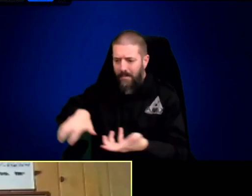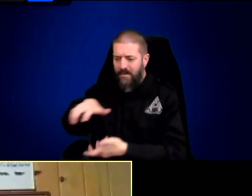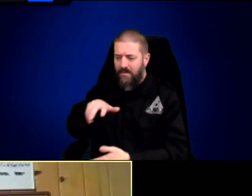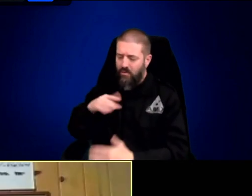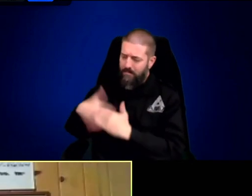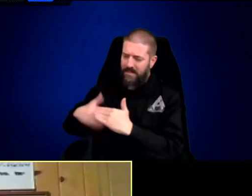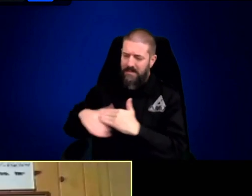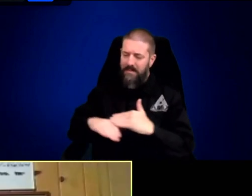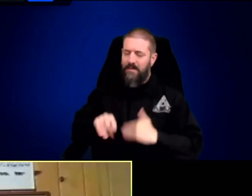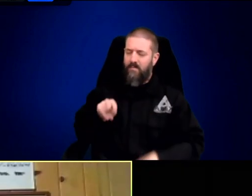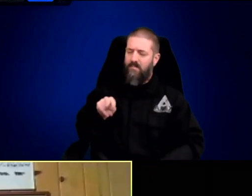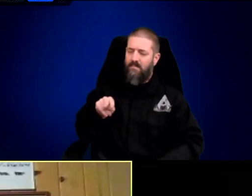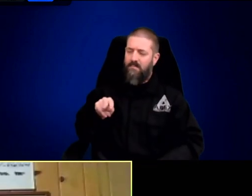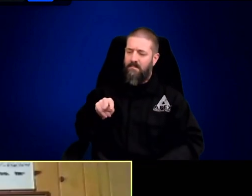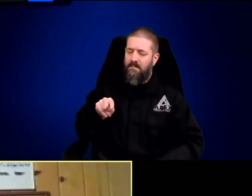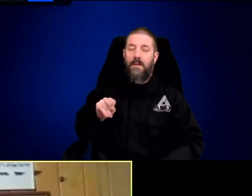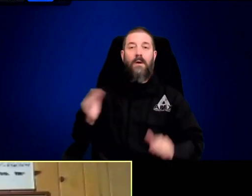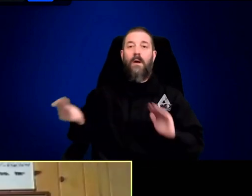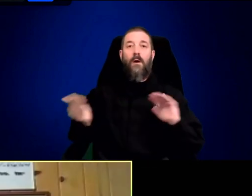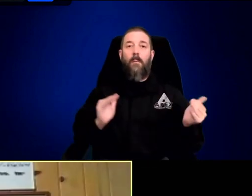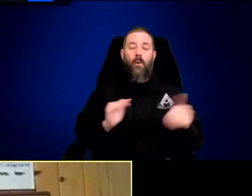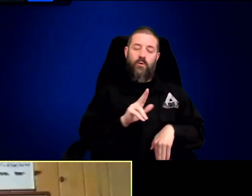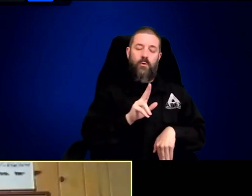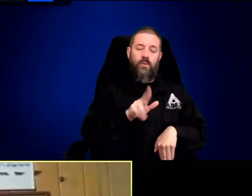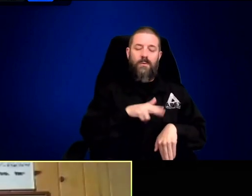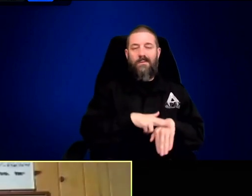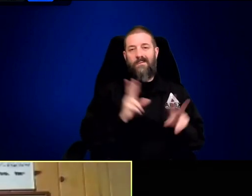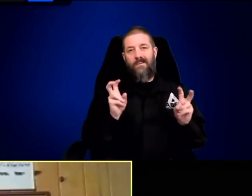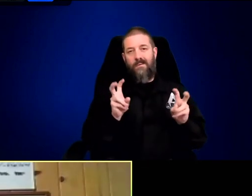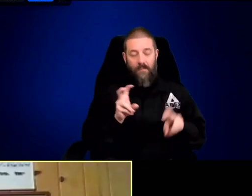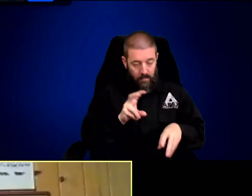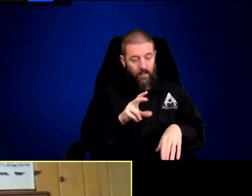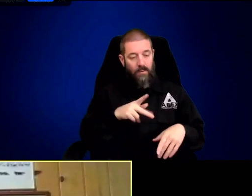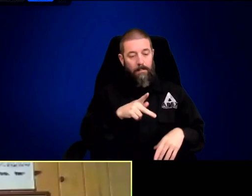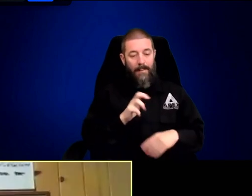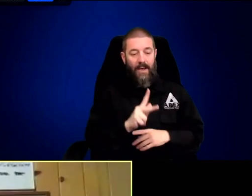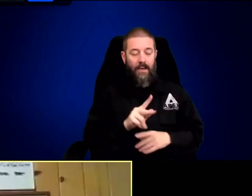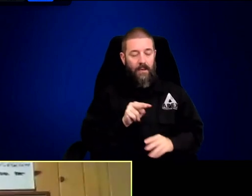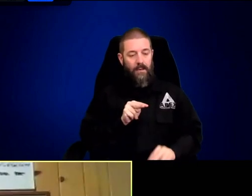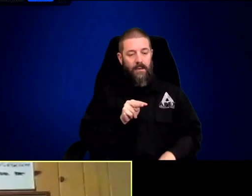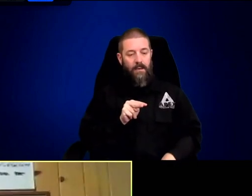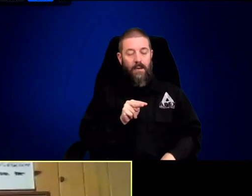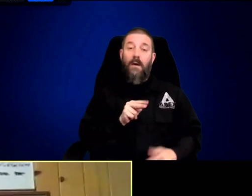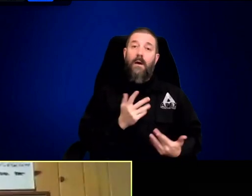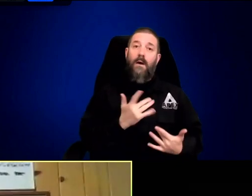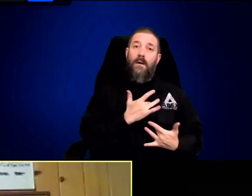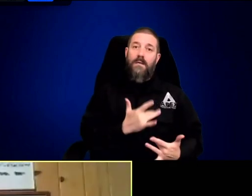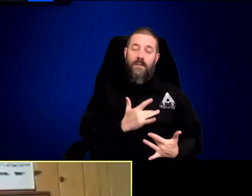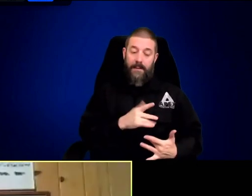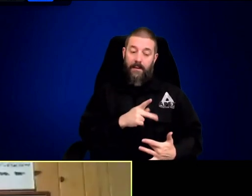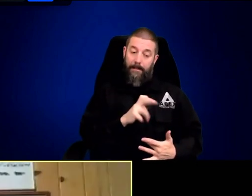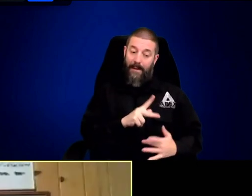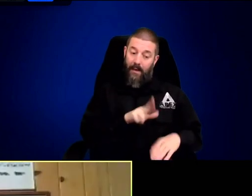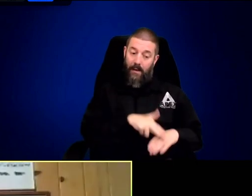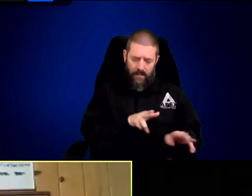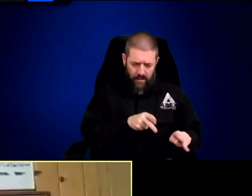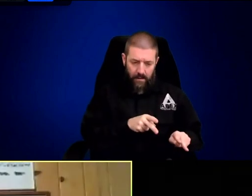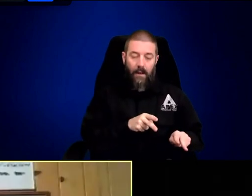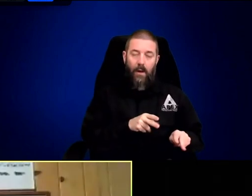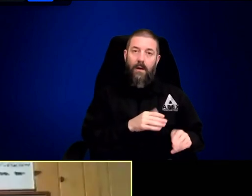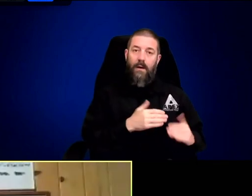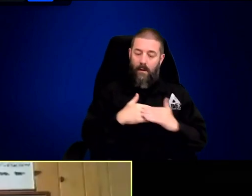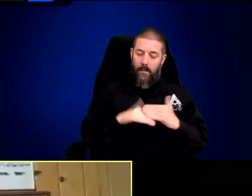all the adult females. So that meant that there were all sorts of combinations that you can have, as opposed to, in a more